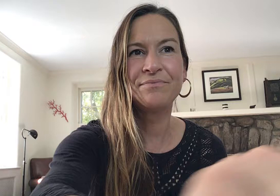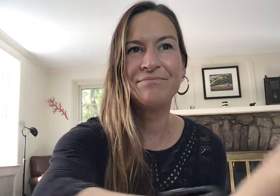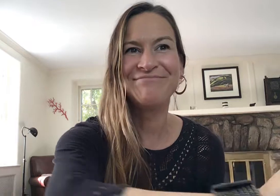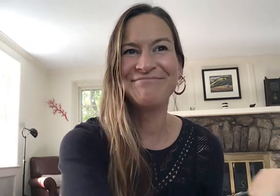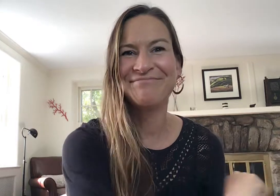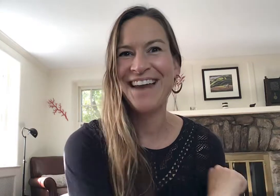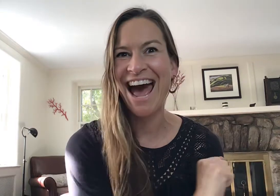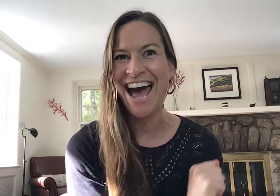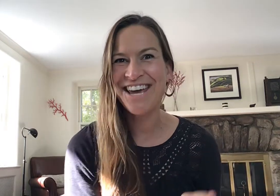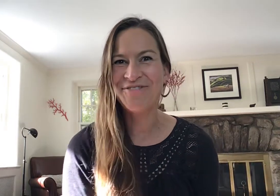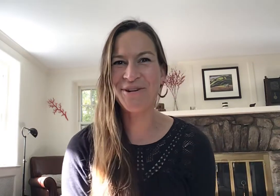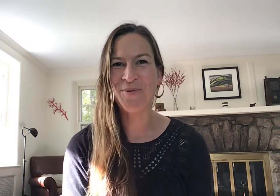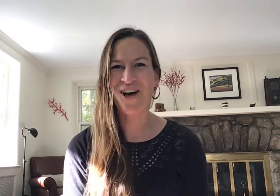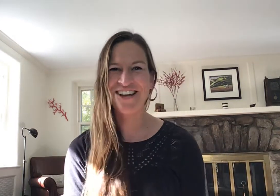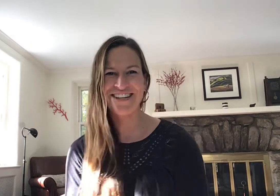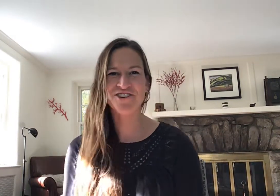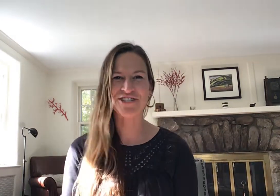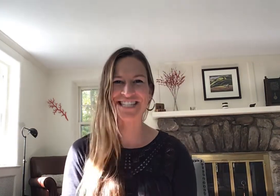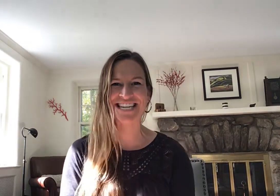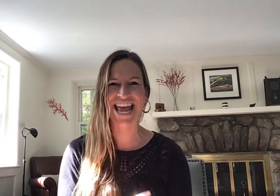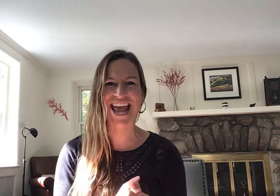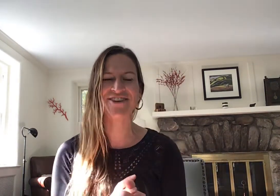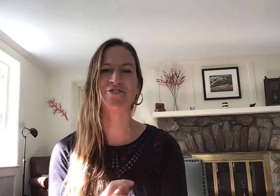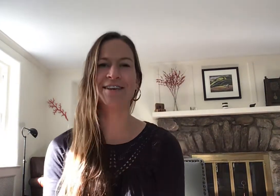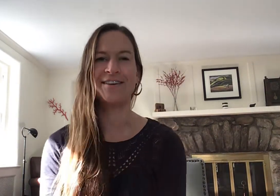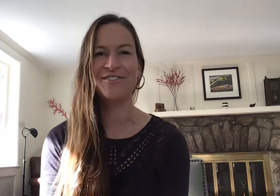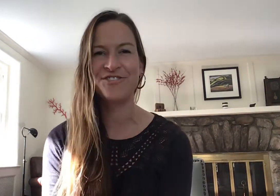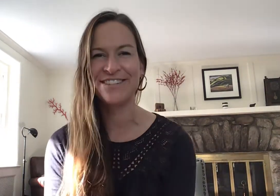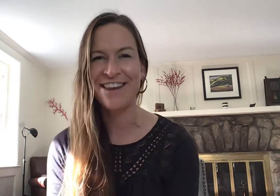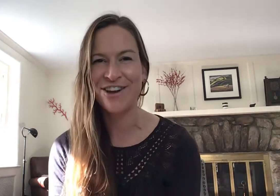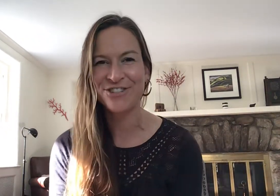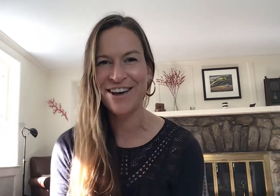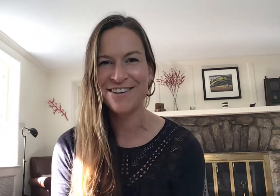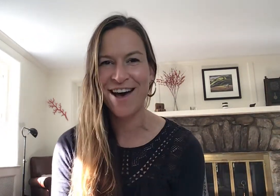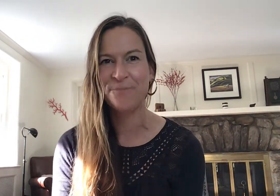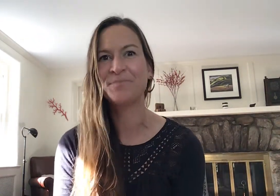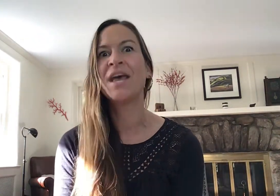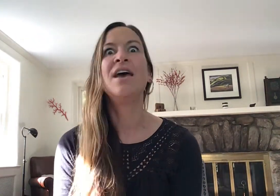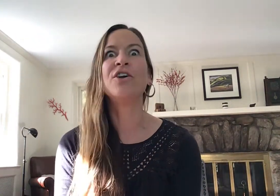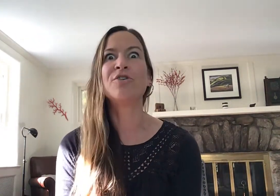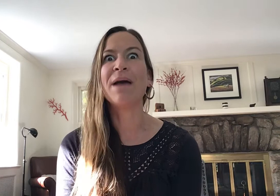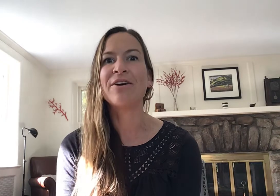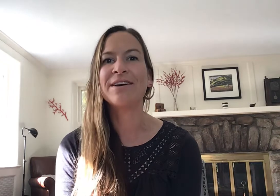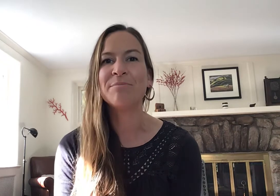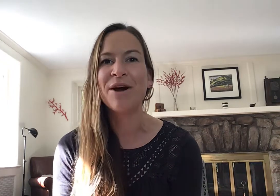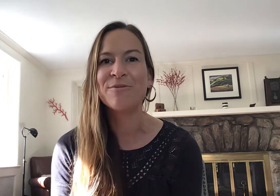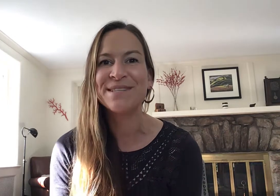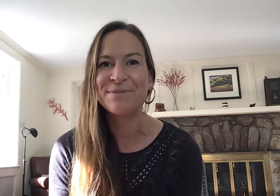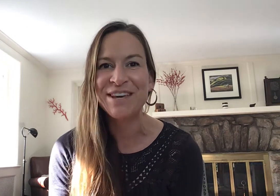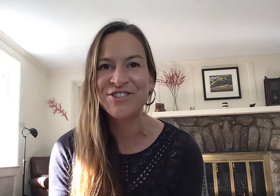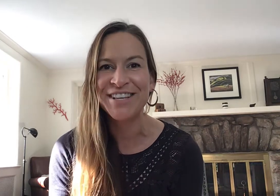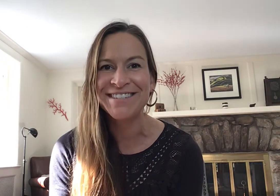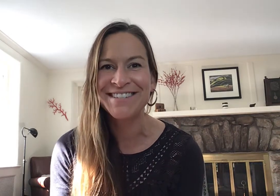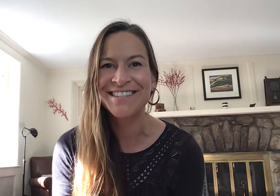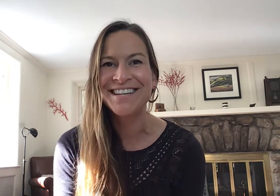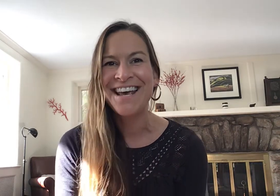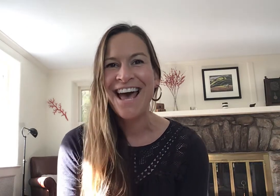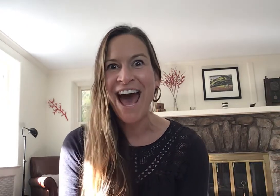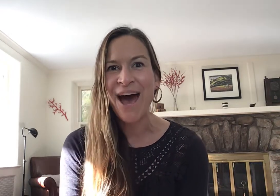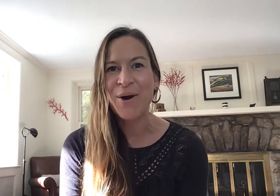Hi everyone, Kristin Anker here, KristinAnker.com, your Parent Empowerment Specialist. How